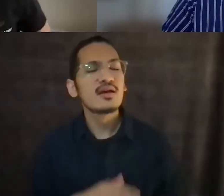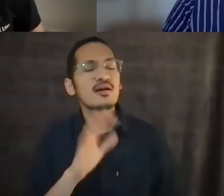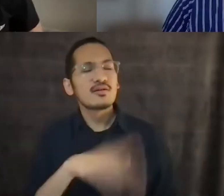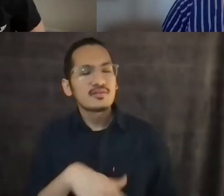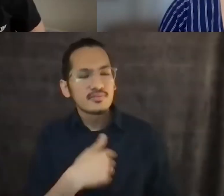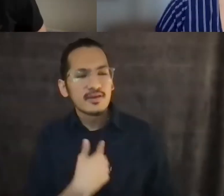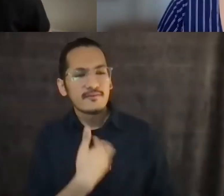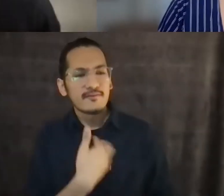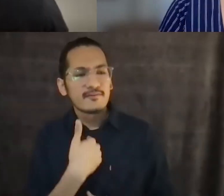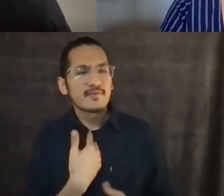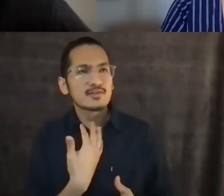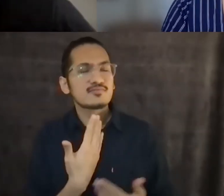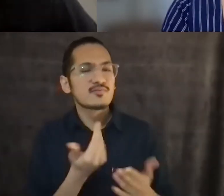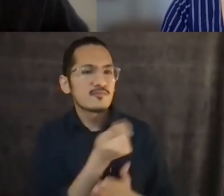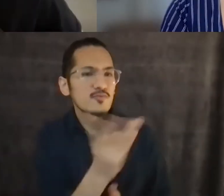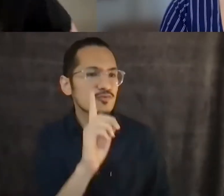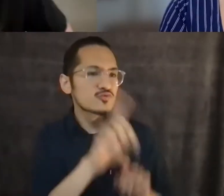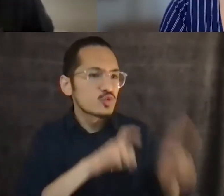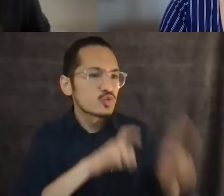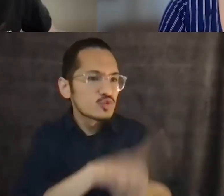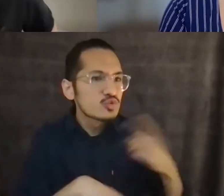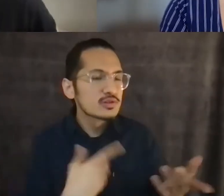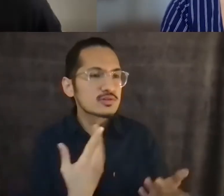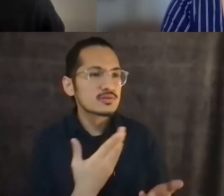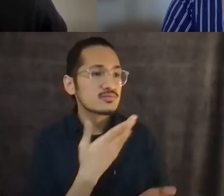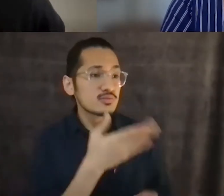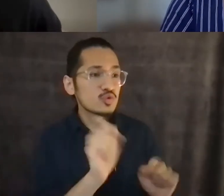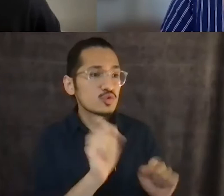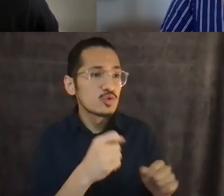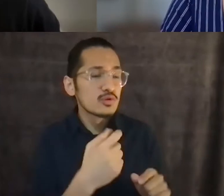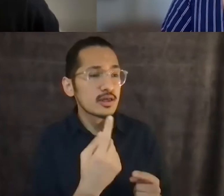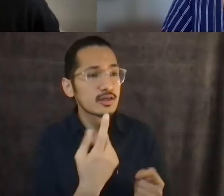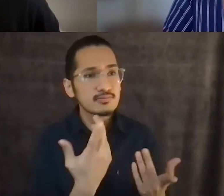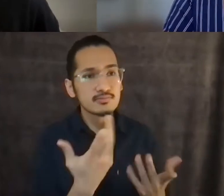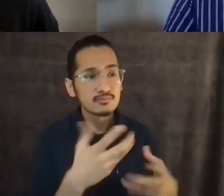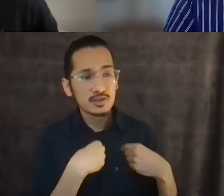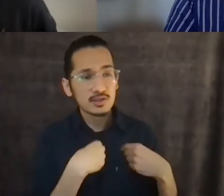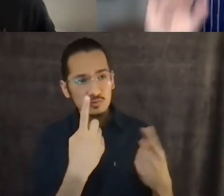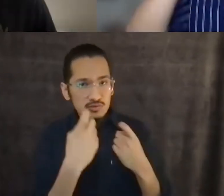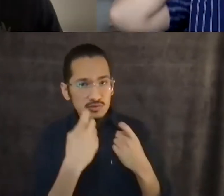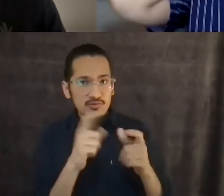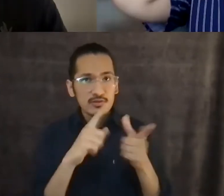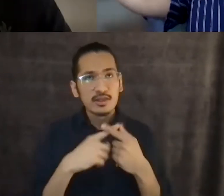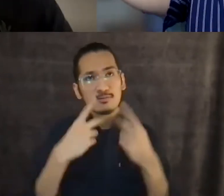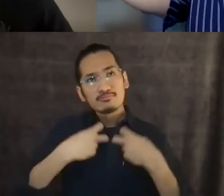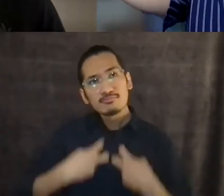see how it lands on you, if you want to explore them with me, if that's okay. Okay.